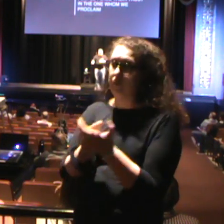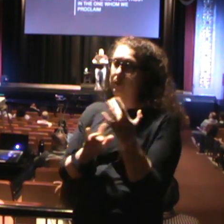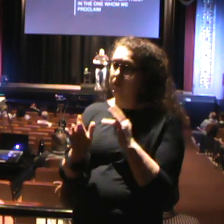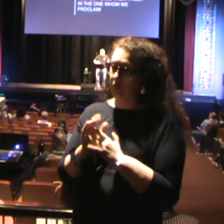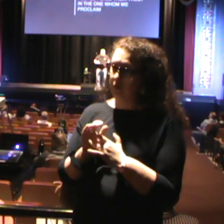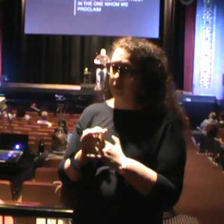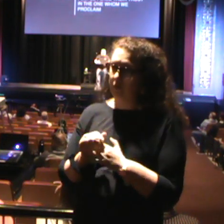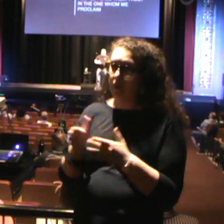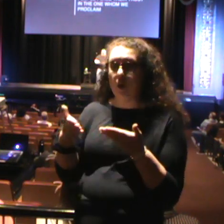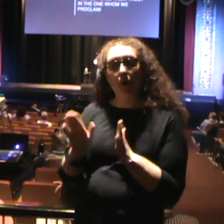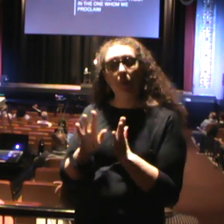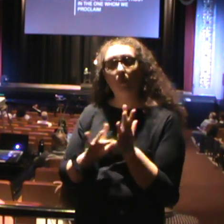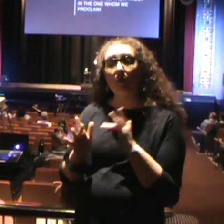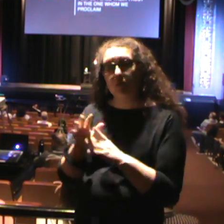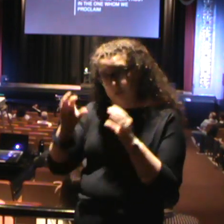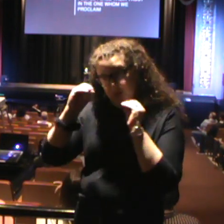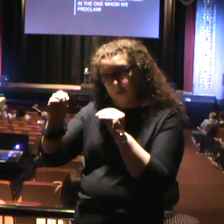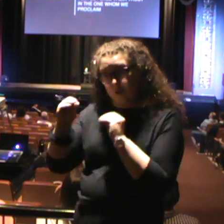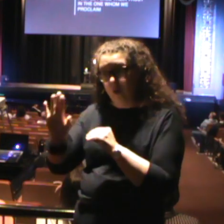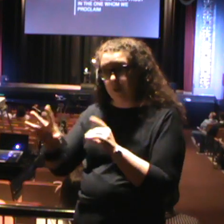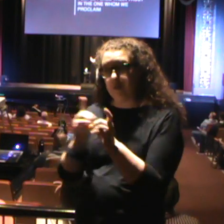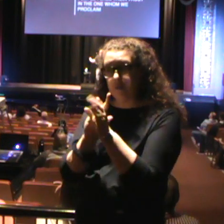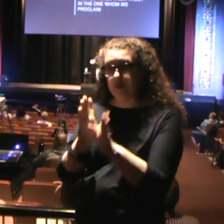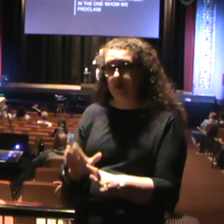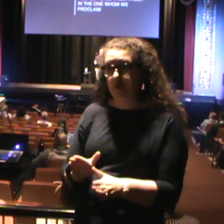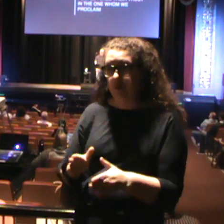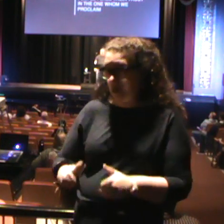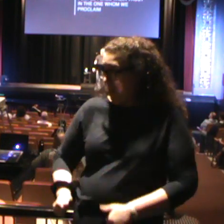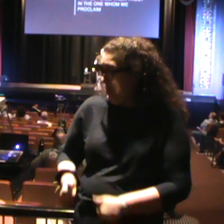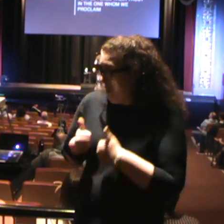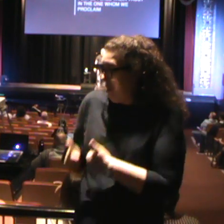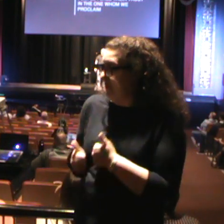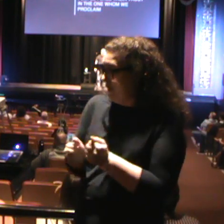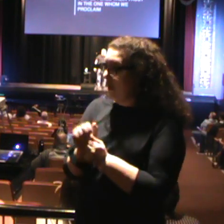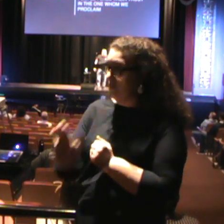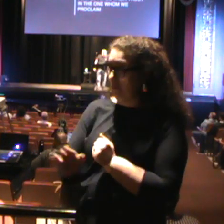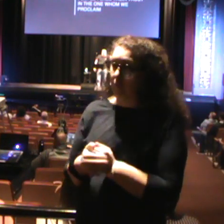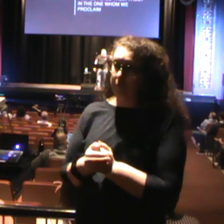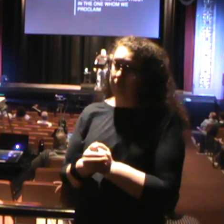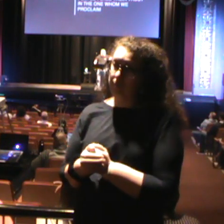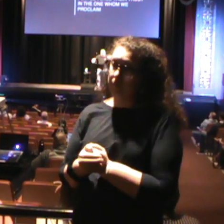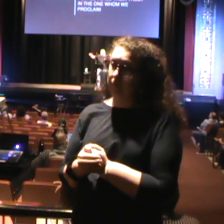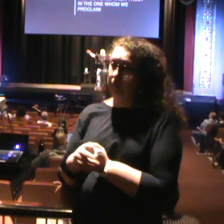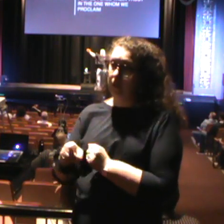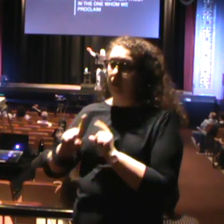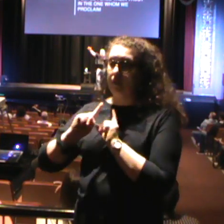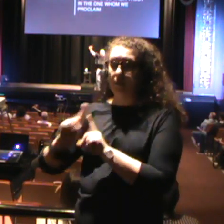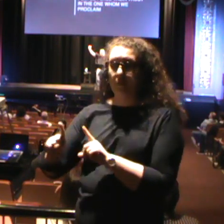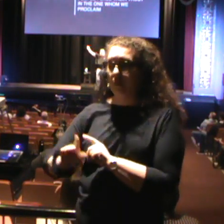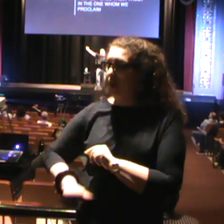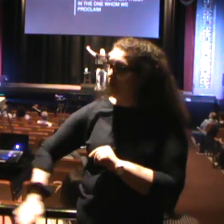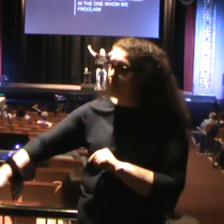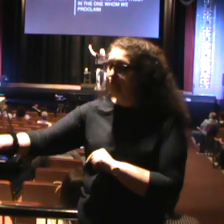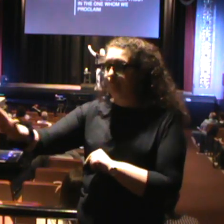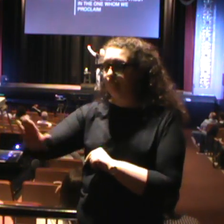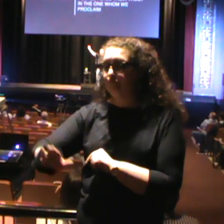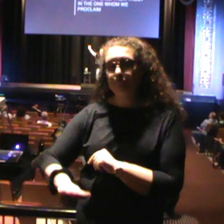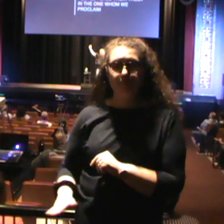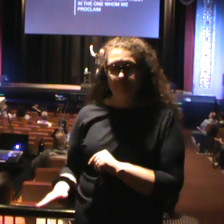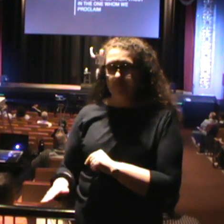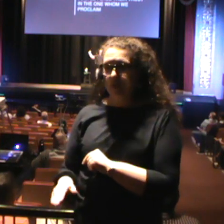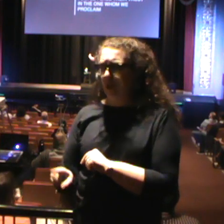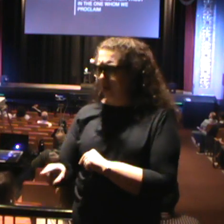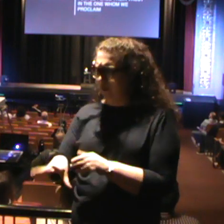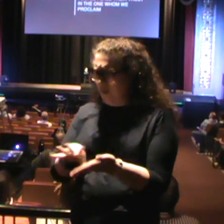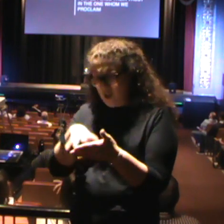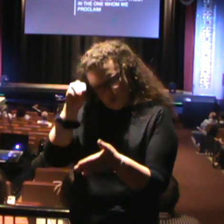The way that Jesus taught his disciples was by living life with them. They were out and about all over Galilee and they got to learn from watching